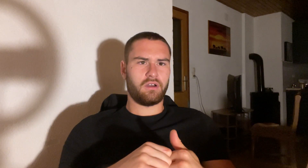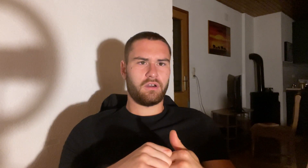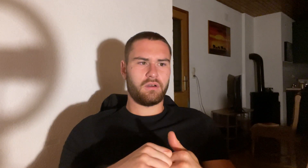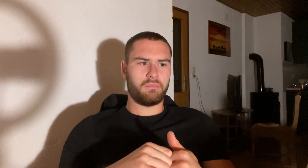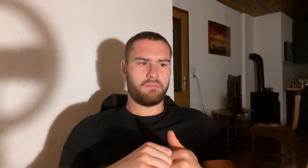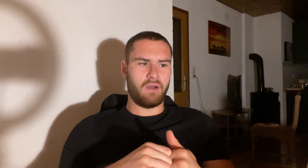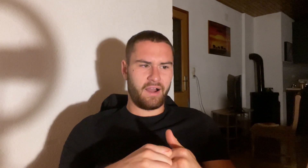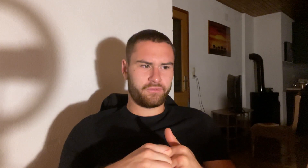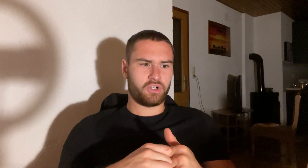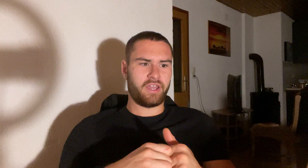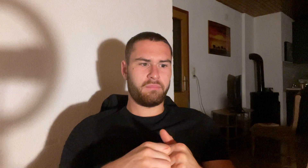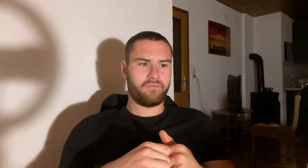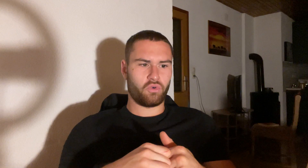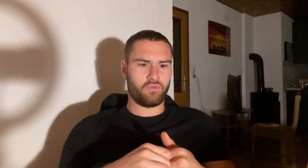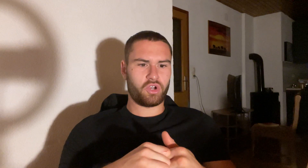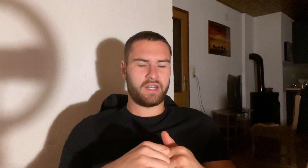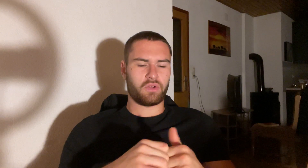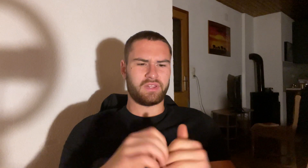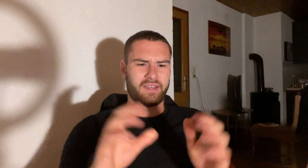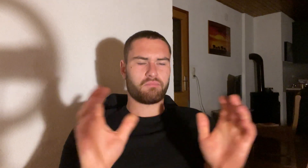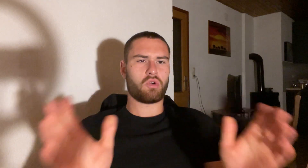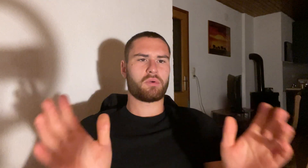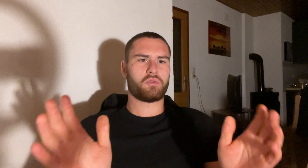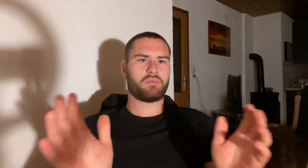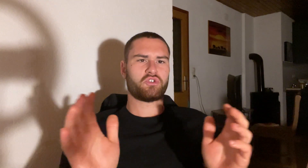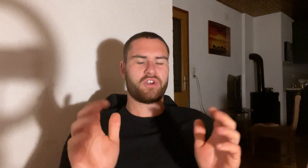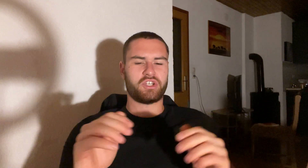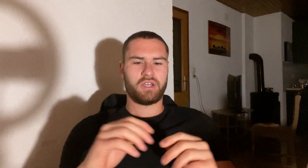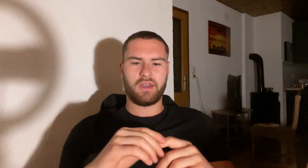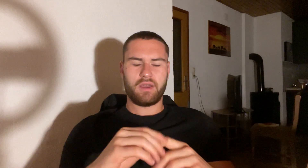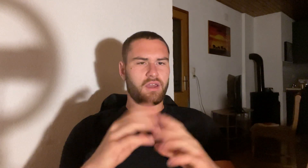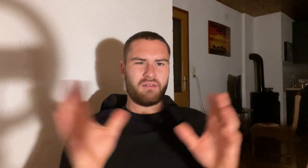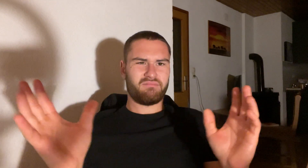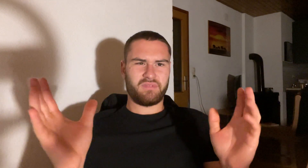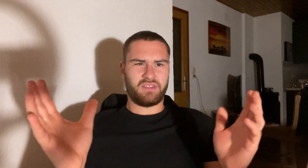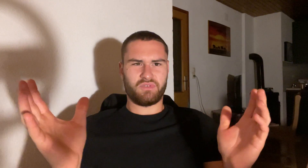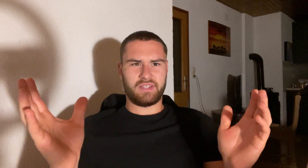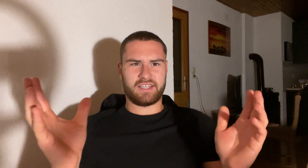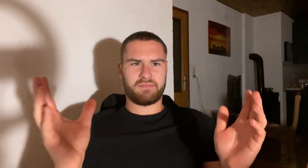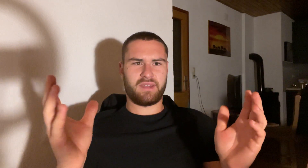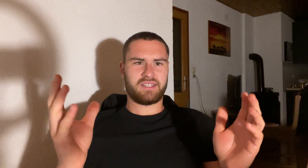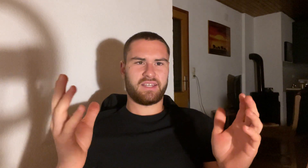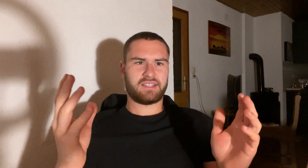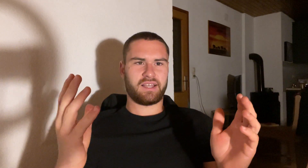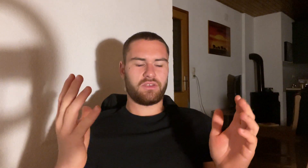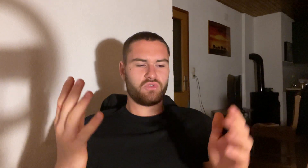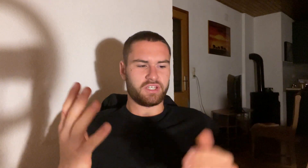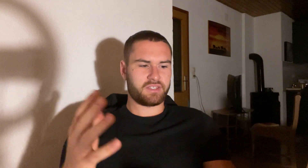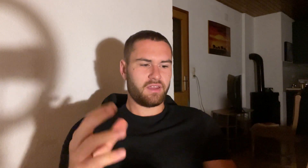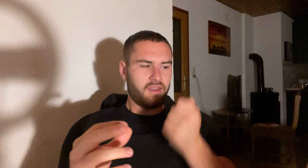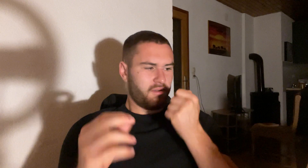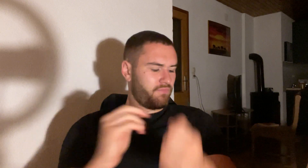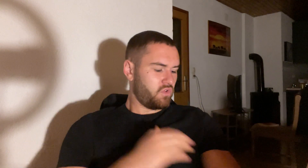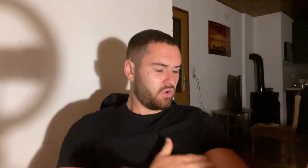before after and before working out like proper proper stretching it really doesn't make sense like you just you know